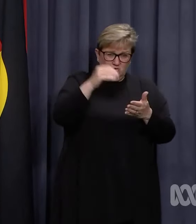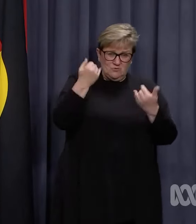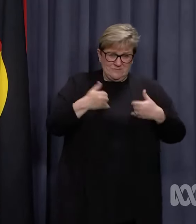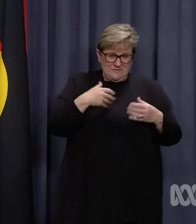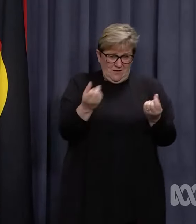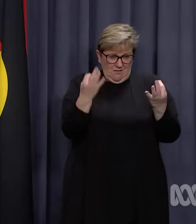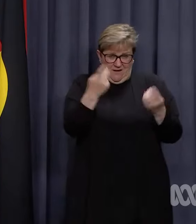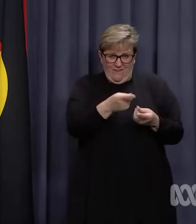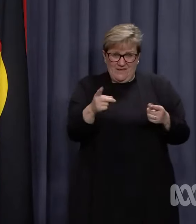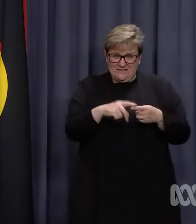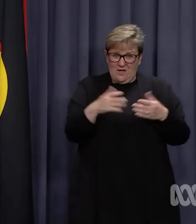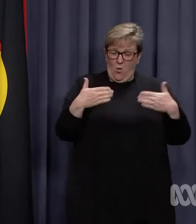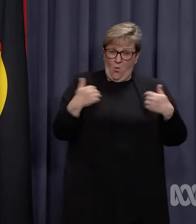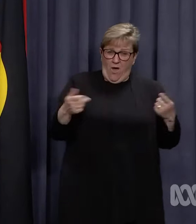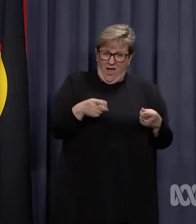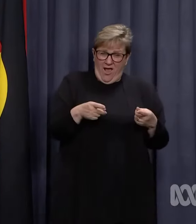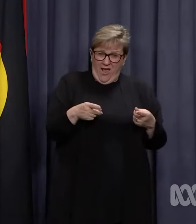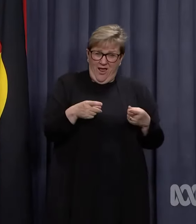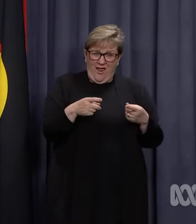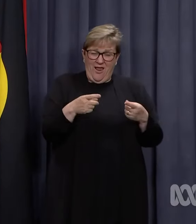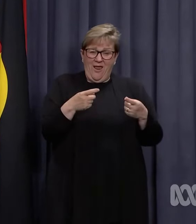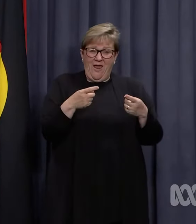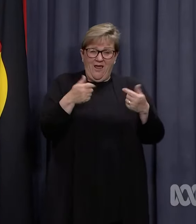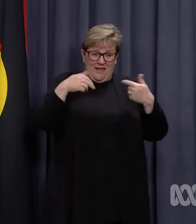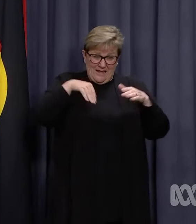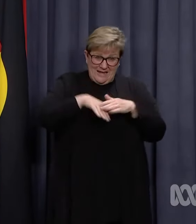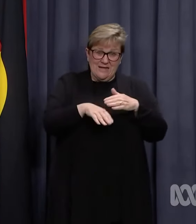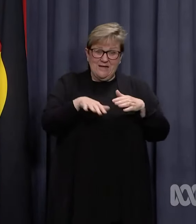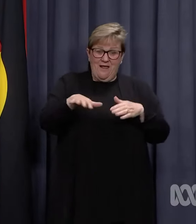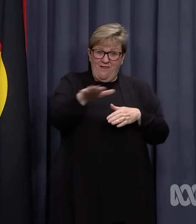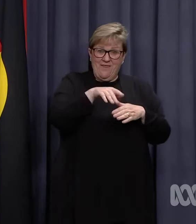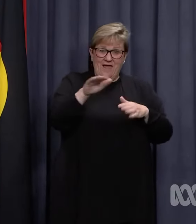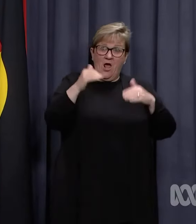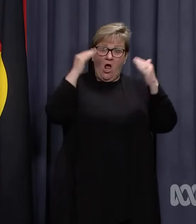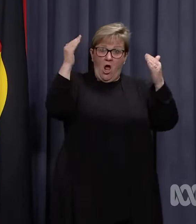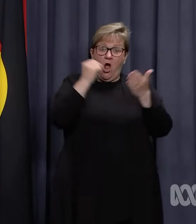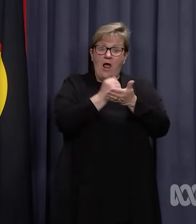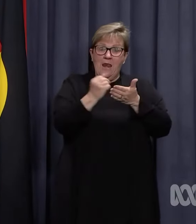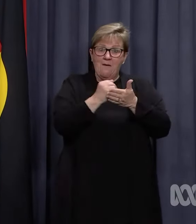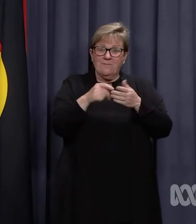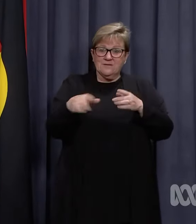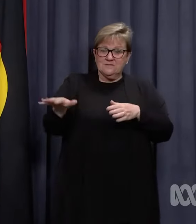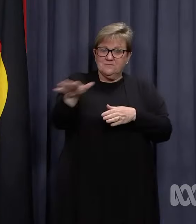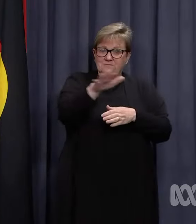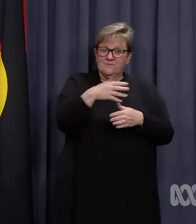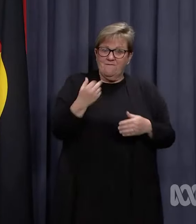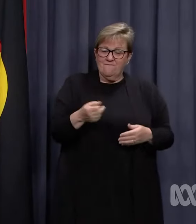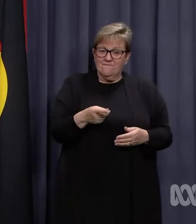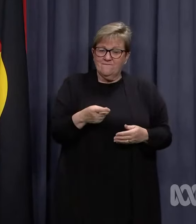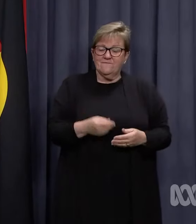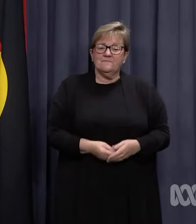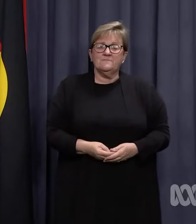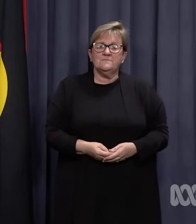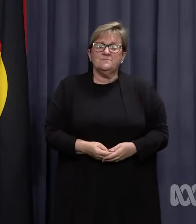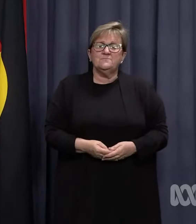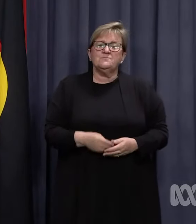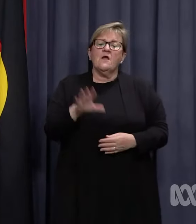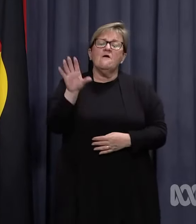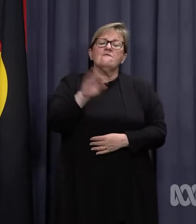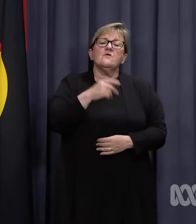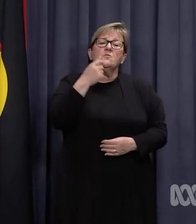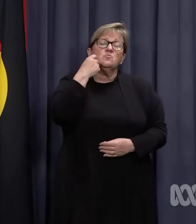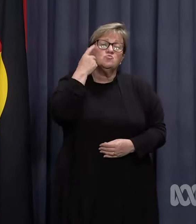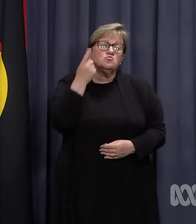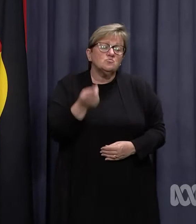signs of being unwell, that is, they're asymptomatic, in that very high caseload environment. From